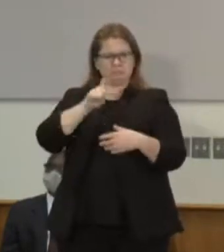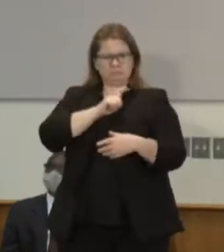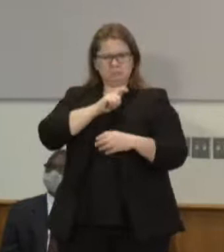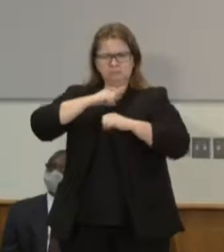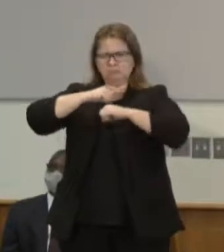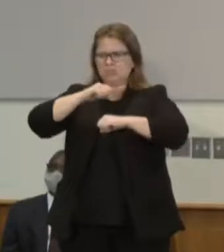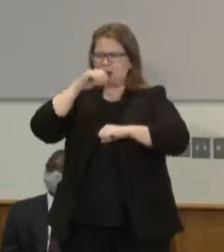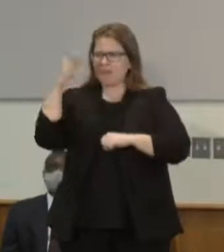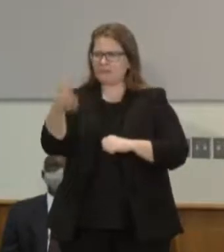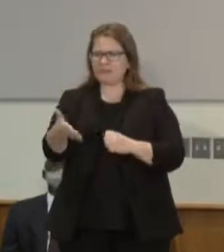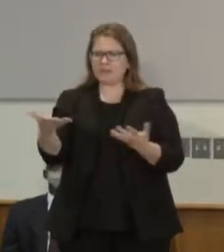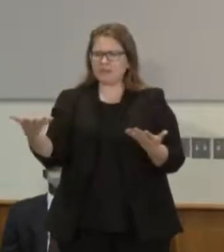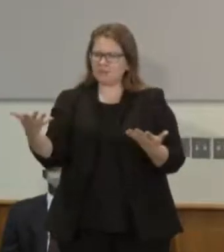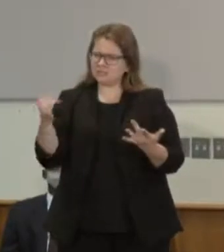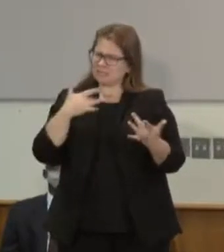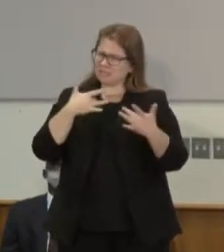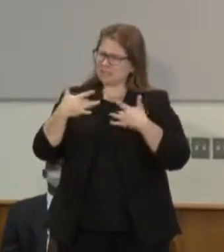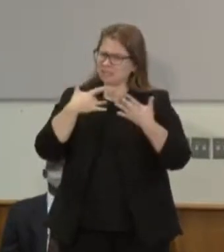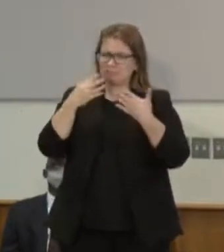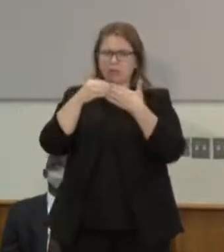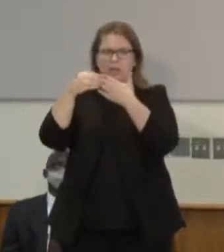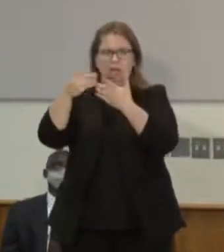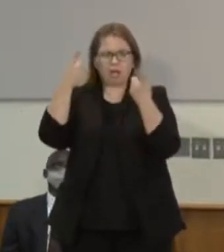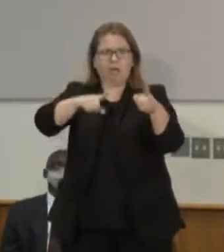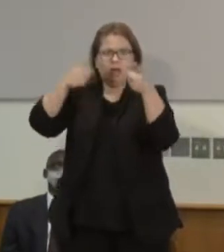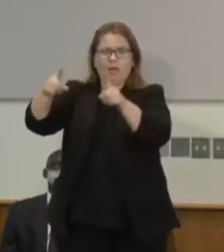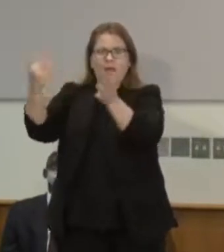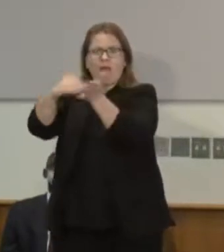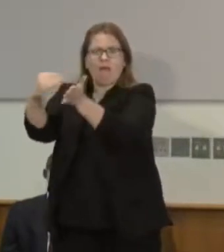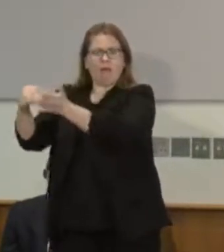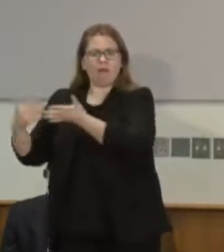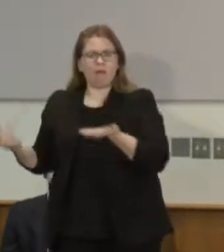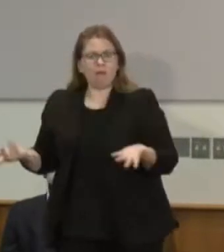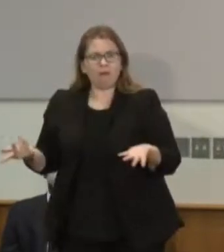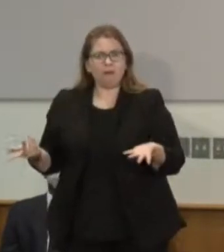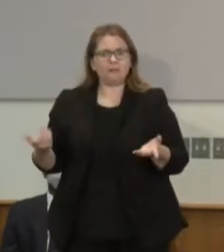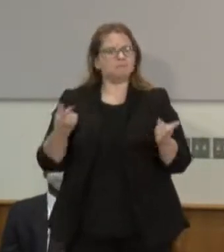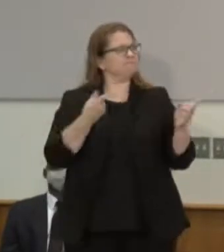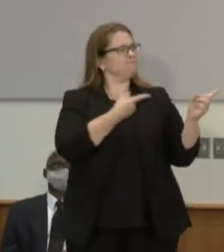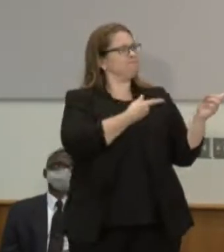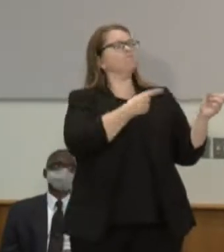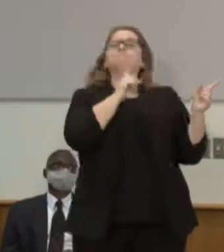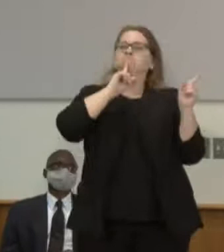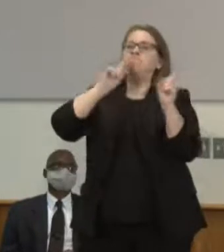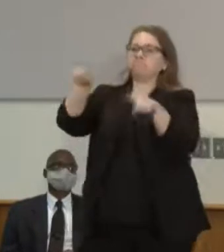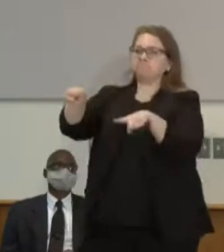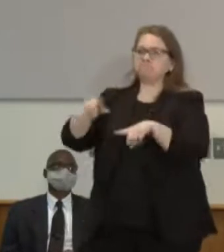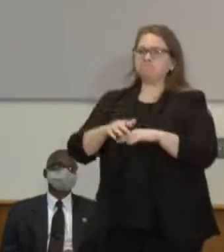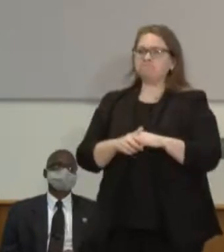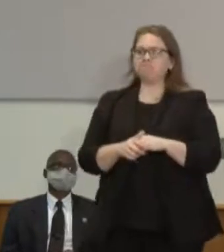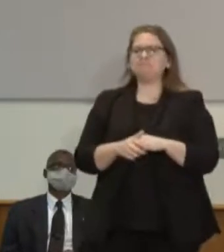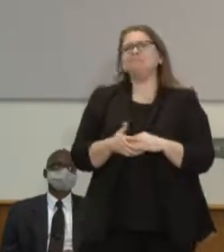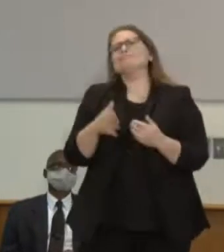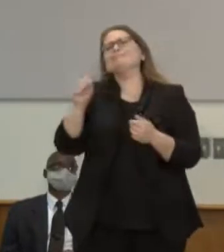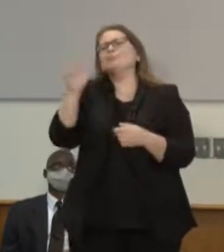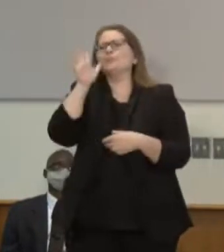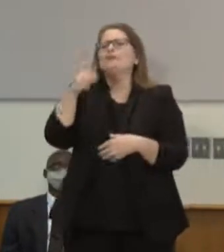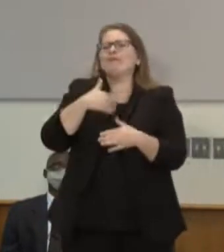about where this is going to lead there will be consequences this was an act of civil disobedience the